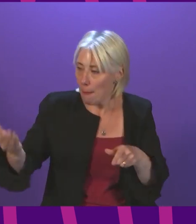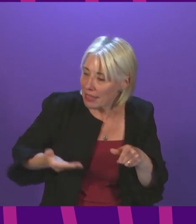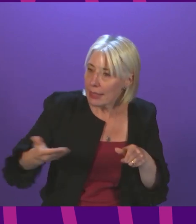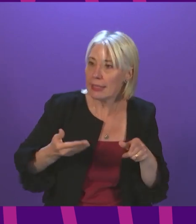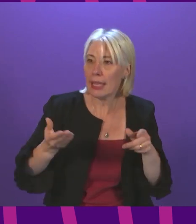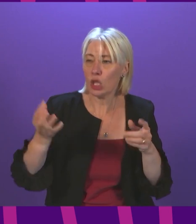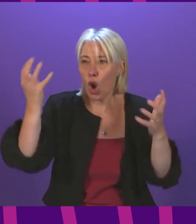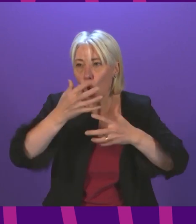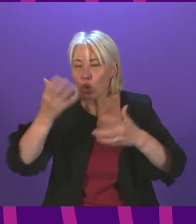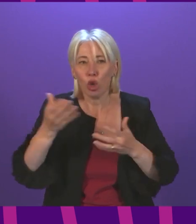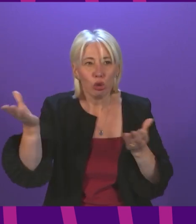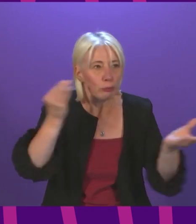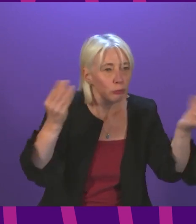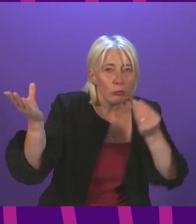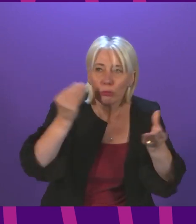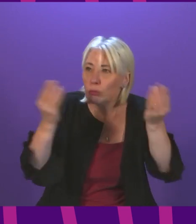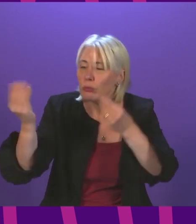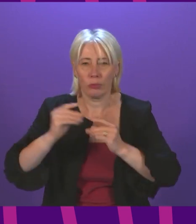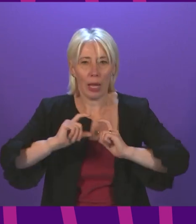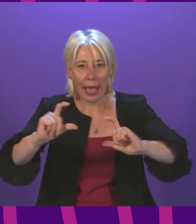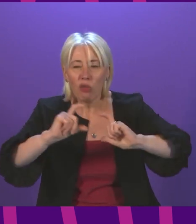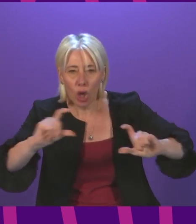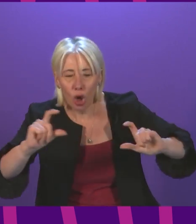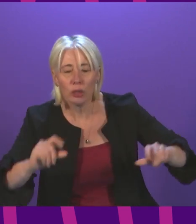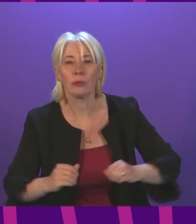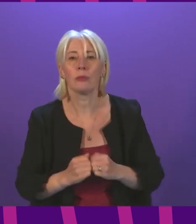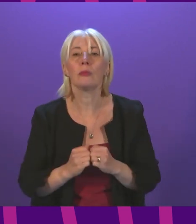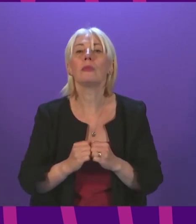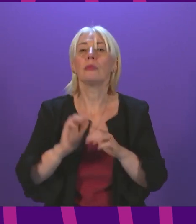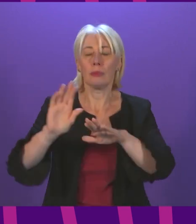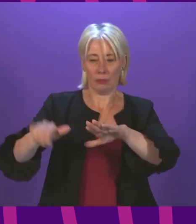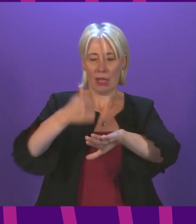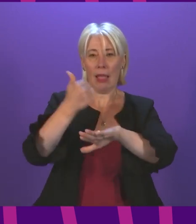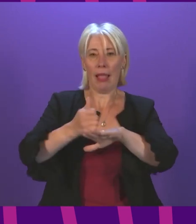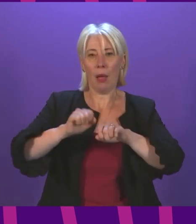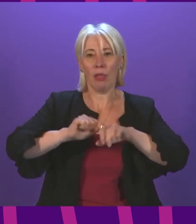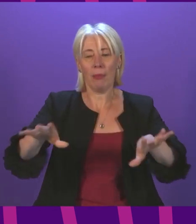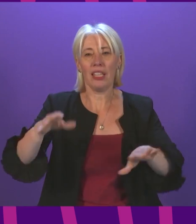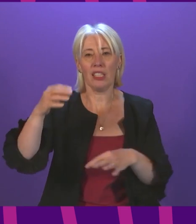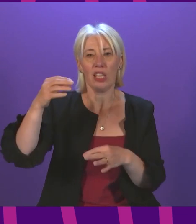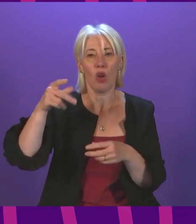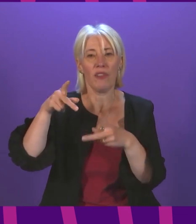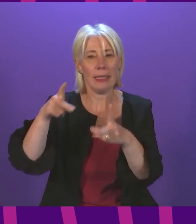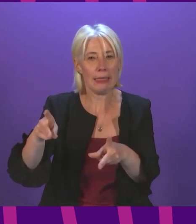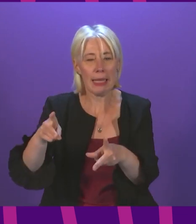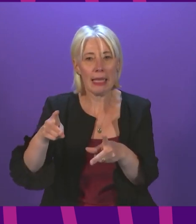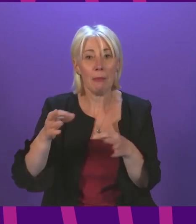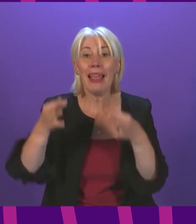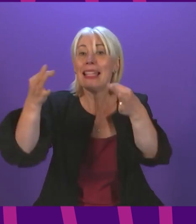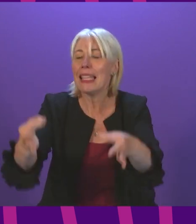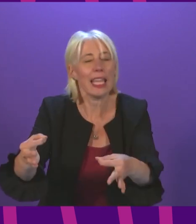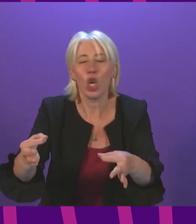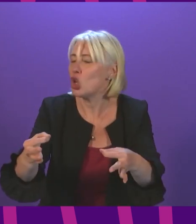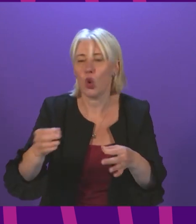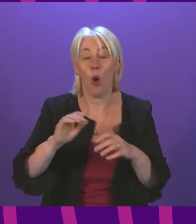as we have done today just a point of accuracy the implementation of the scheme is not being delayed the scheme is being